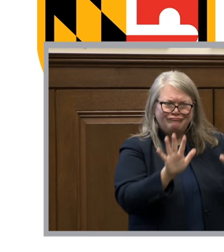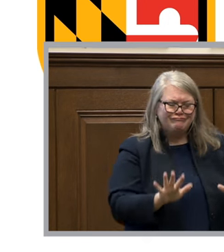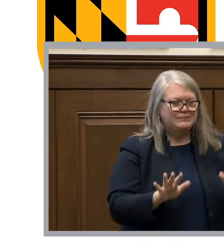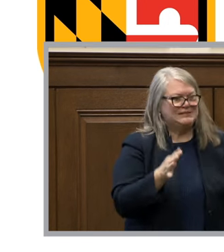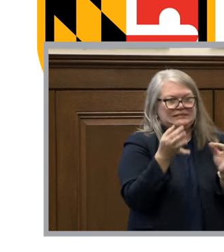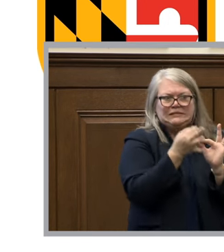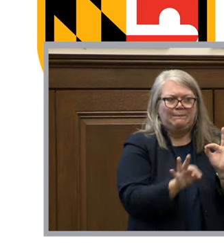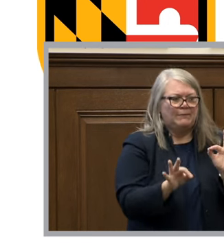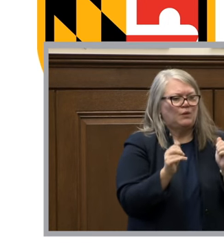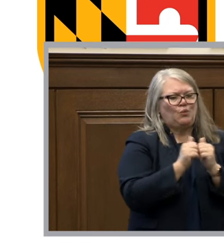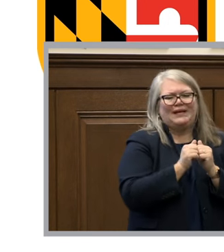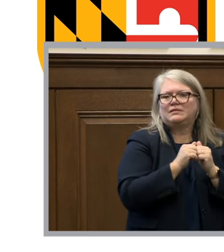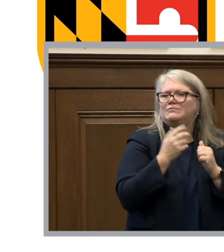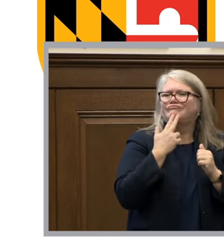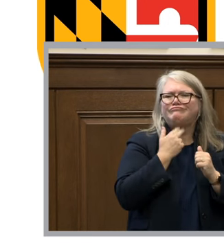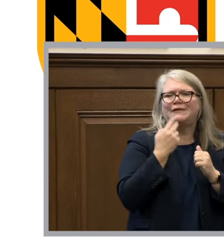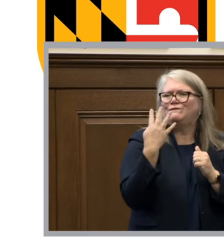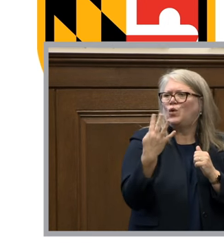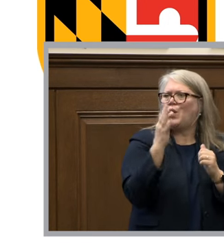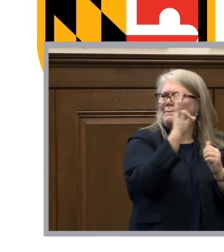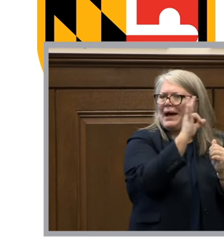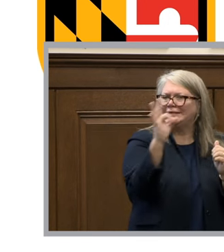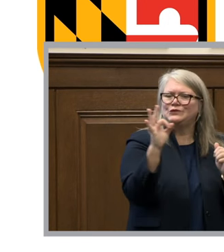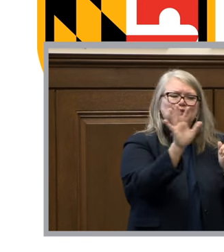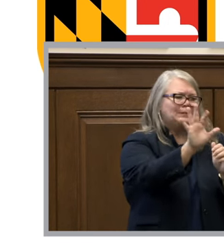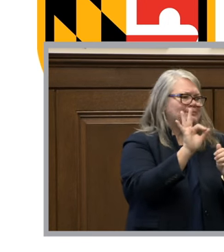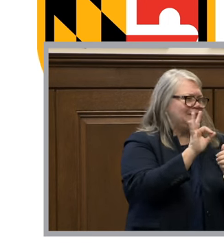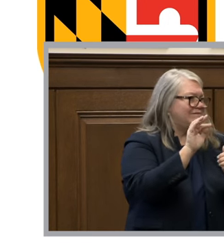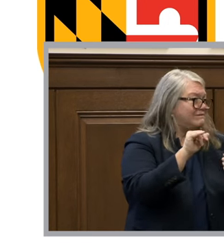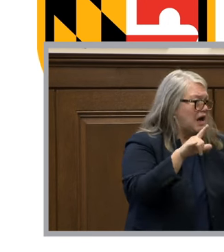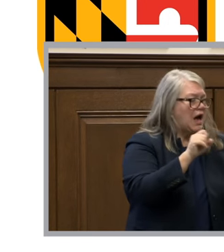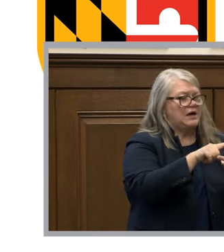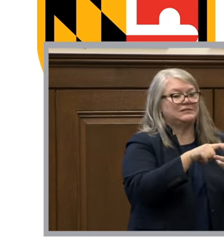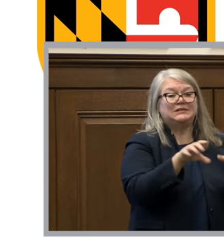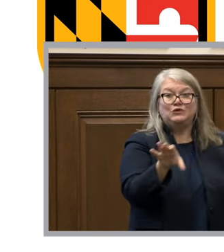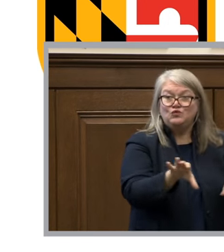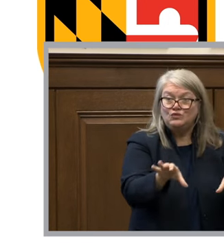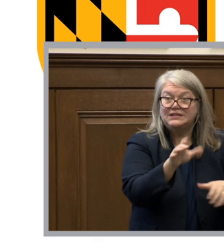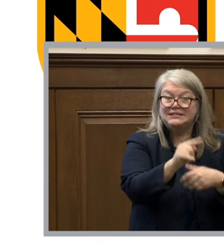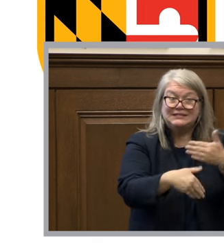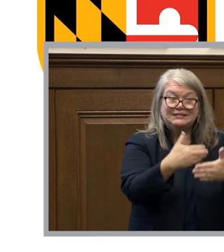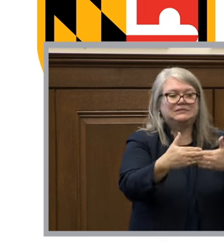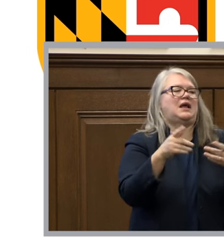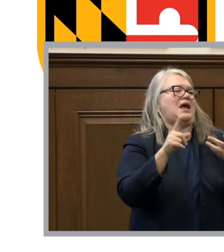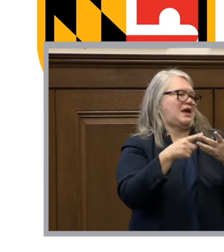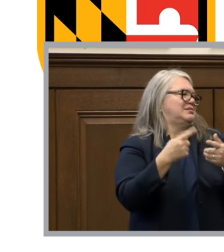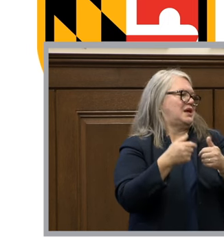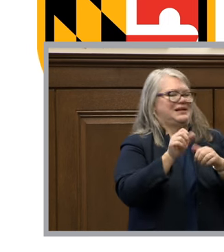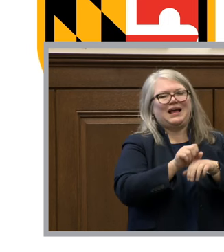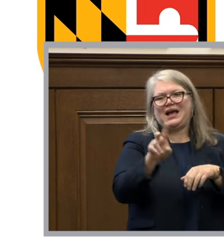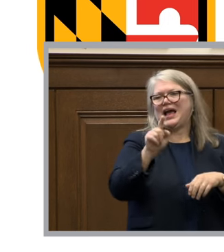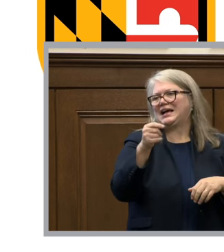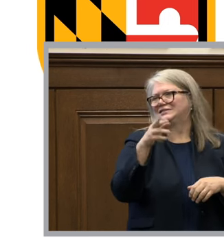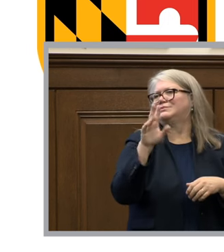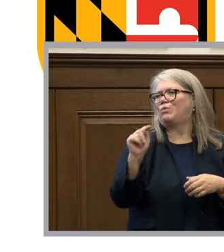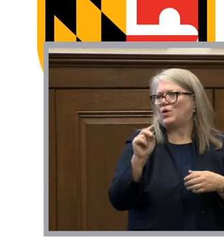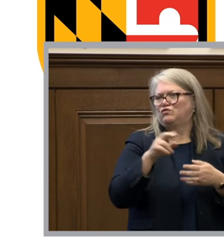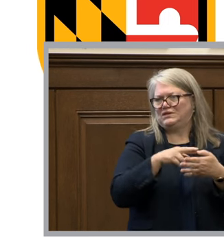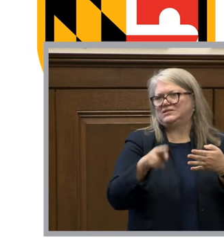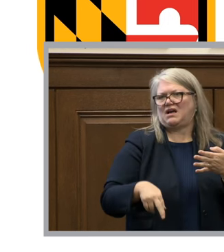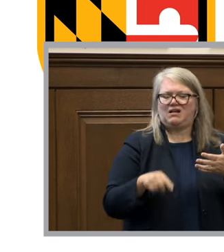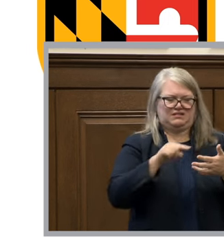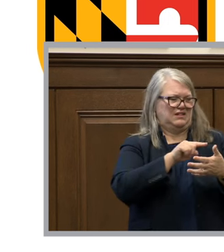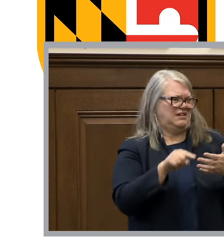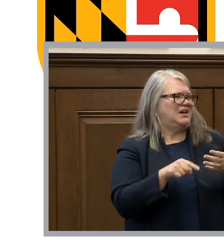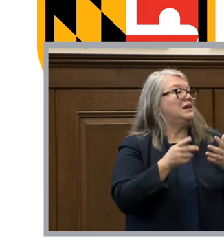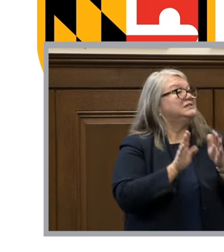have about four buttons to select files perform the task and export the results these tools were developed